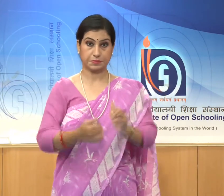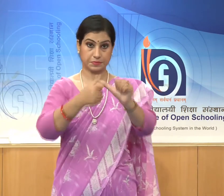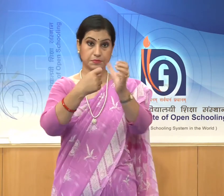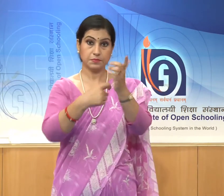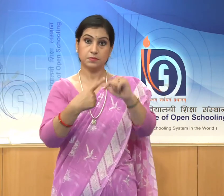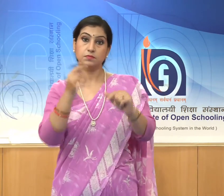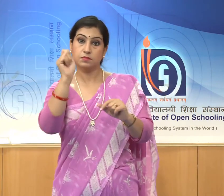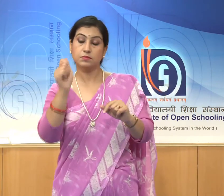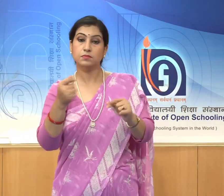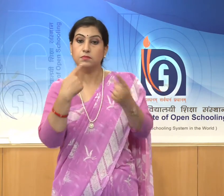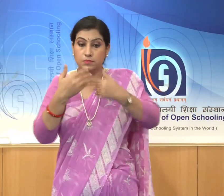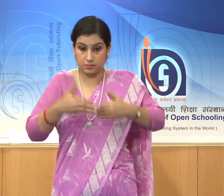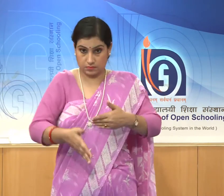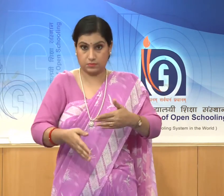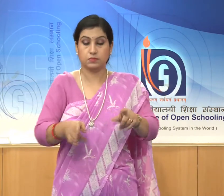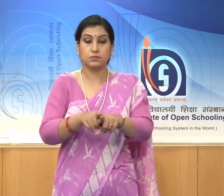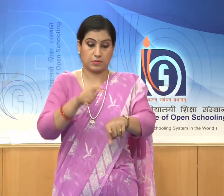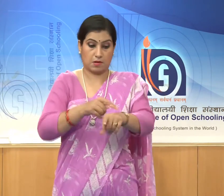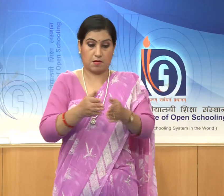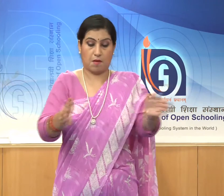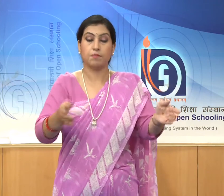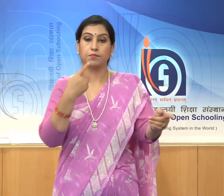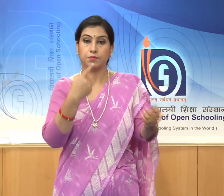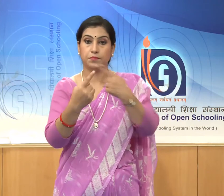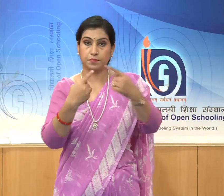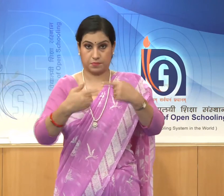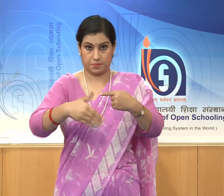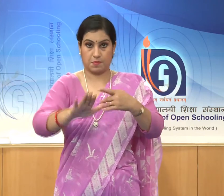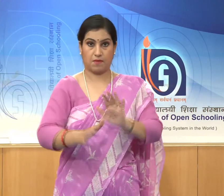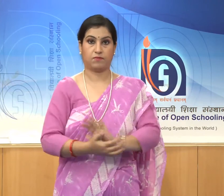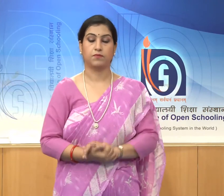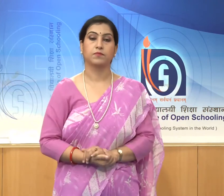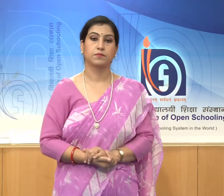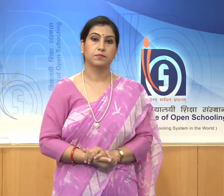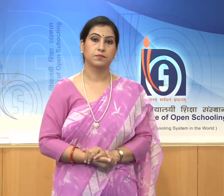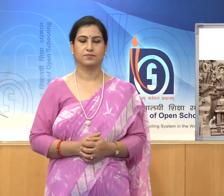of this period. Eugent Originals Penance